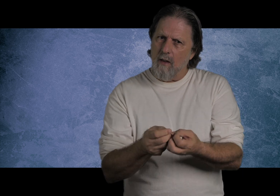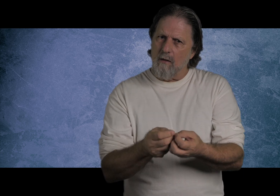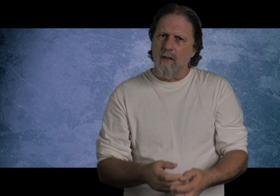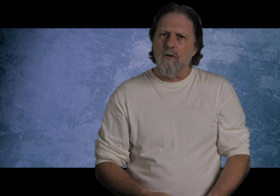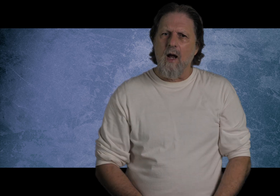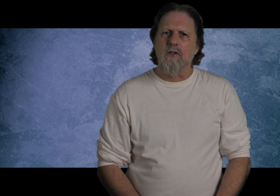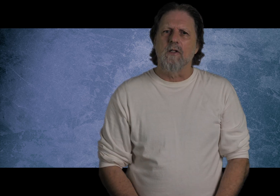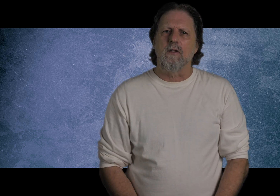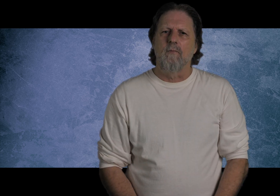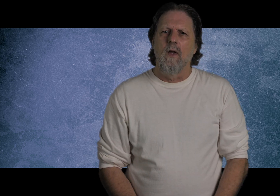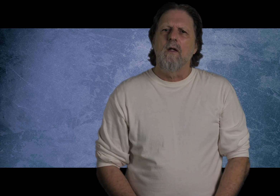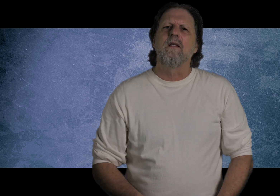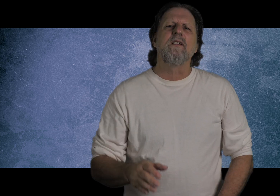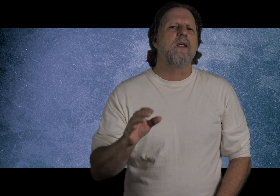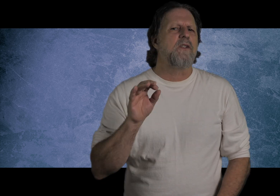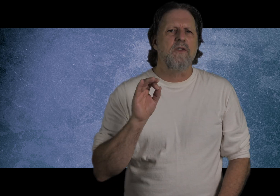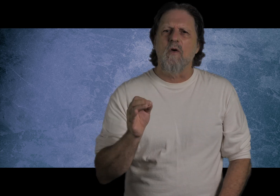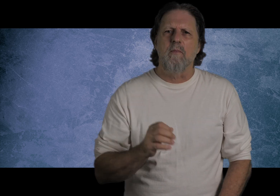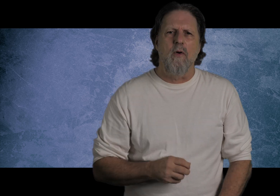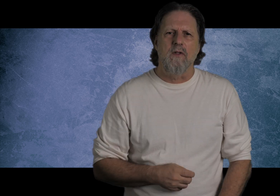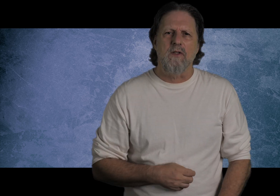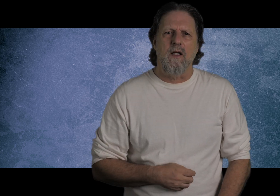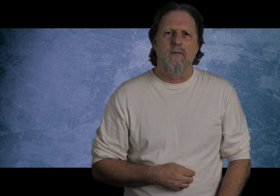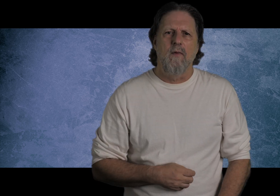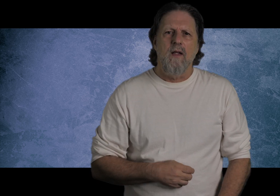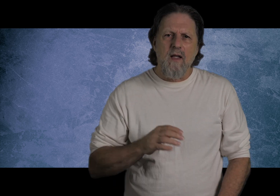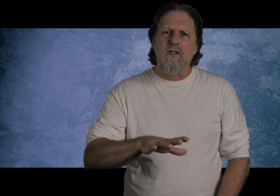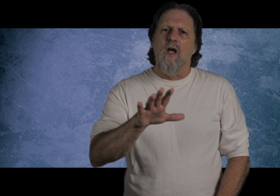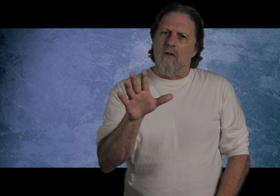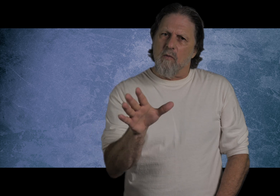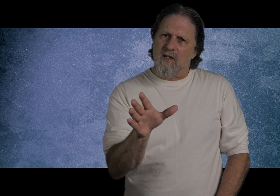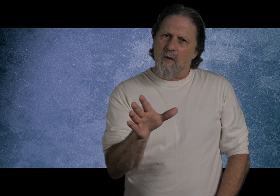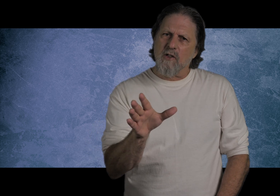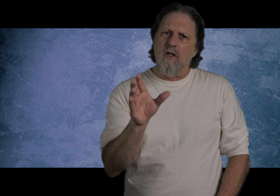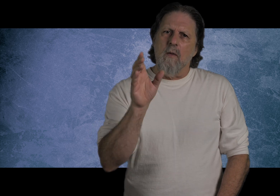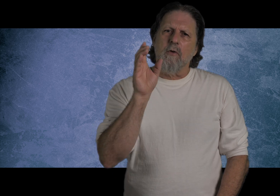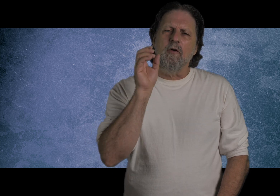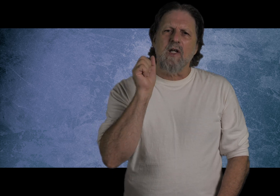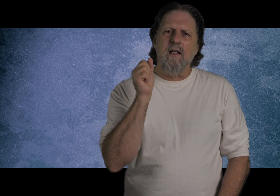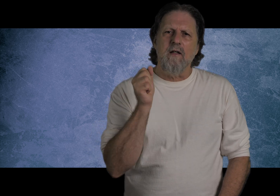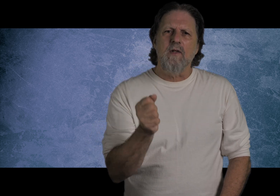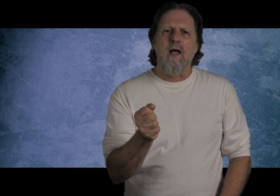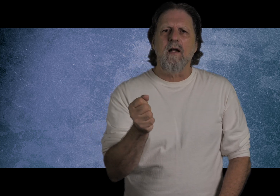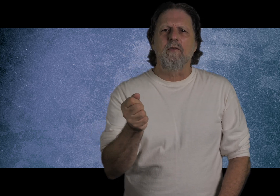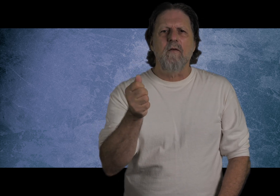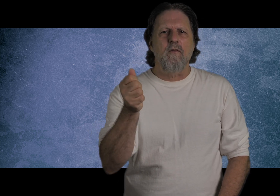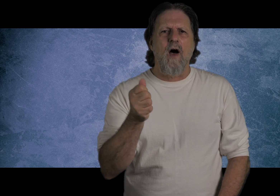Linked to righteousness. This is so important to see. This, the resurrection, proves He lived the kind of life the Father